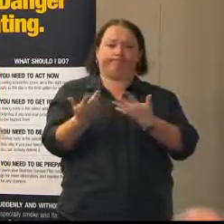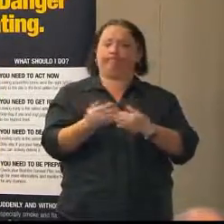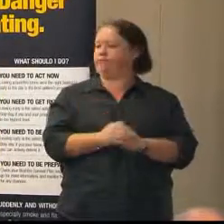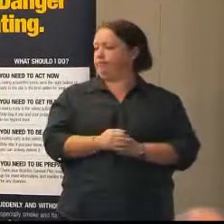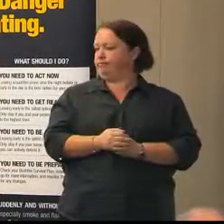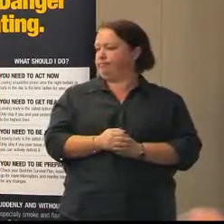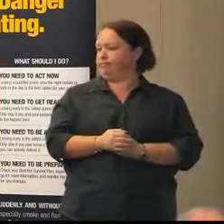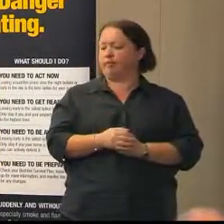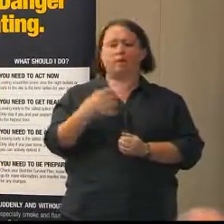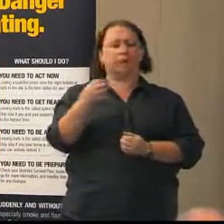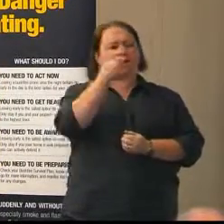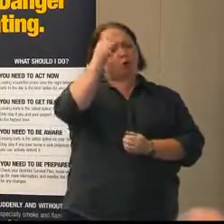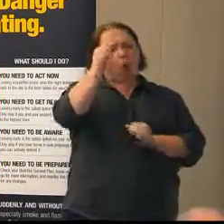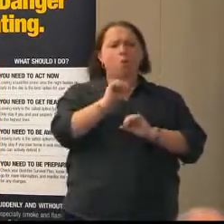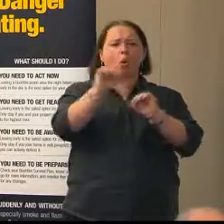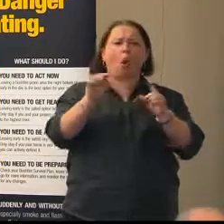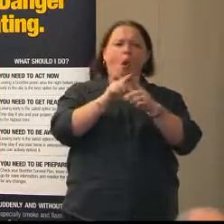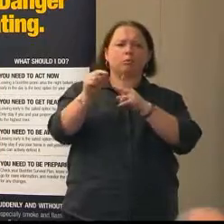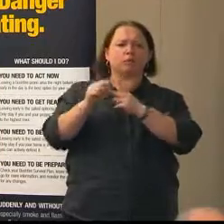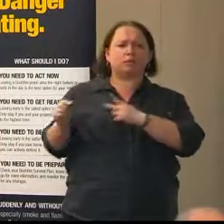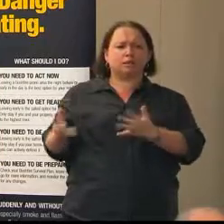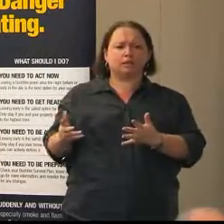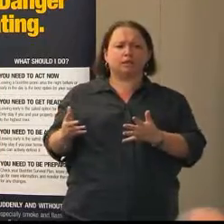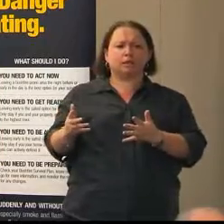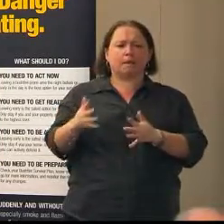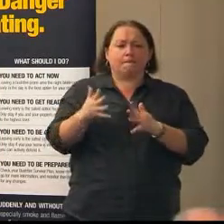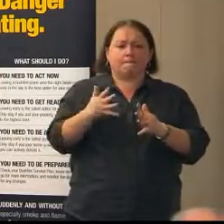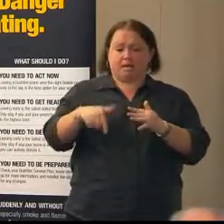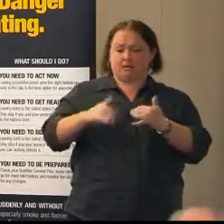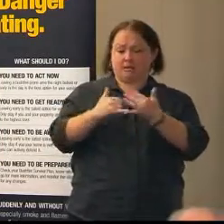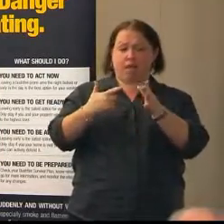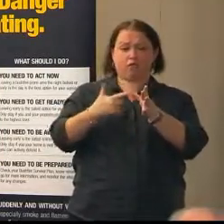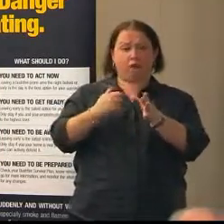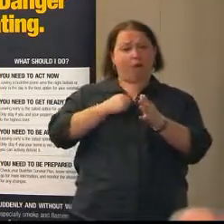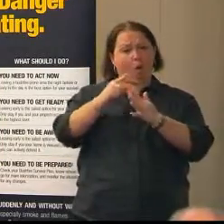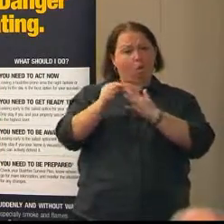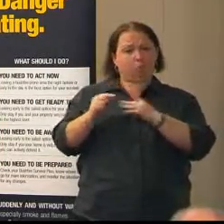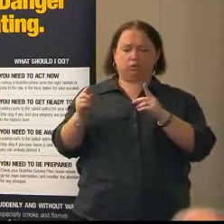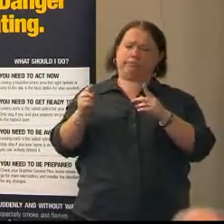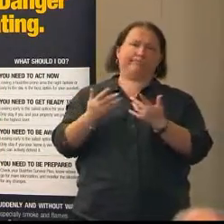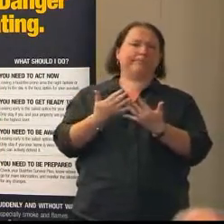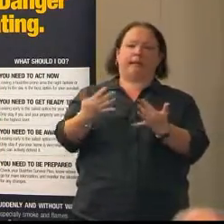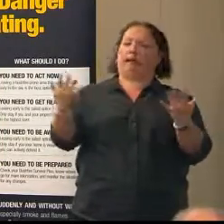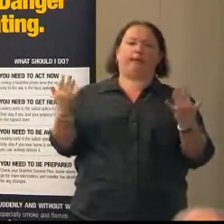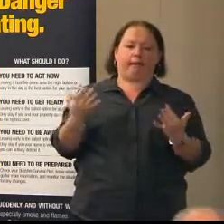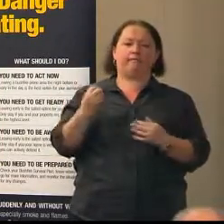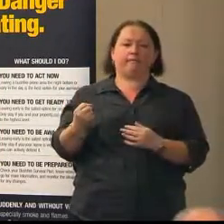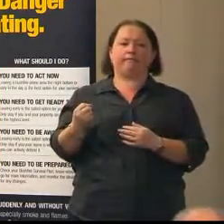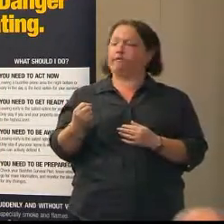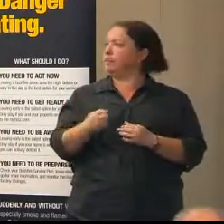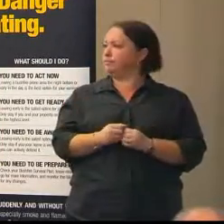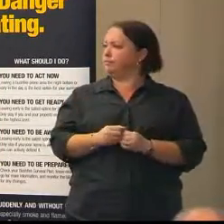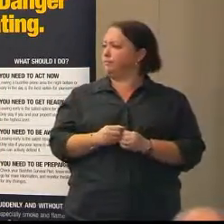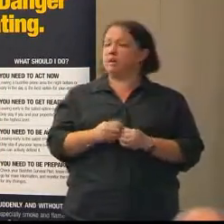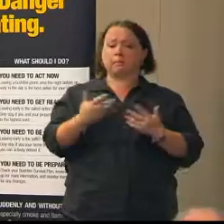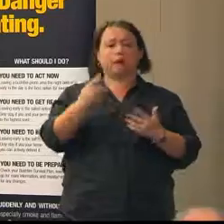Know your options. The options that are available to us in South Australia are many and varied, but people